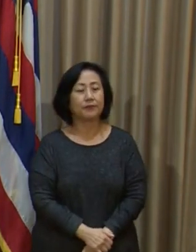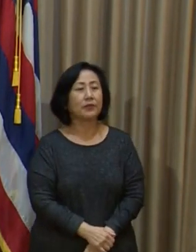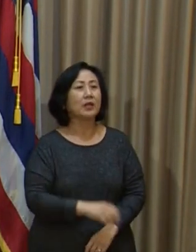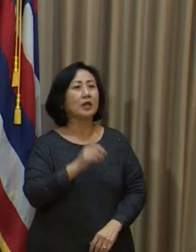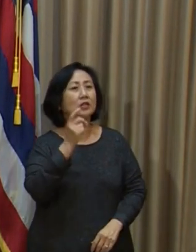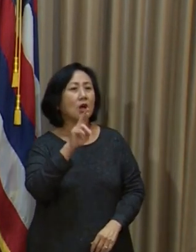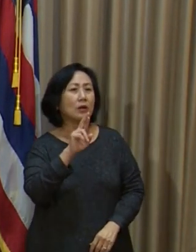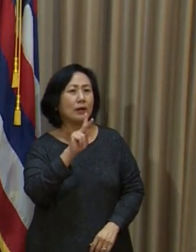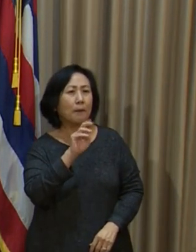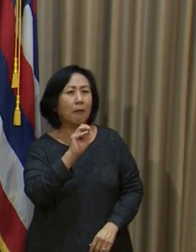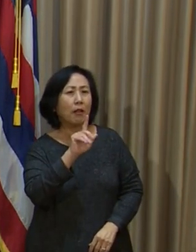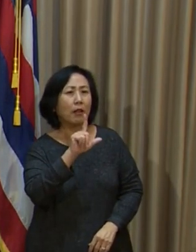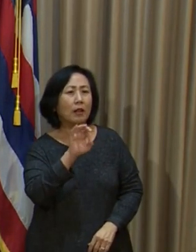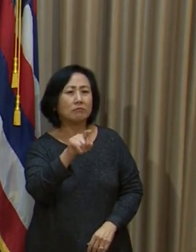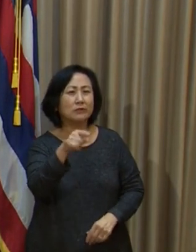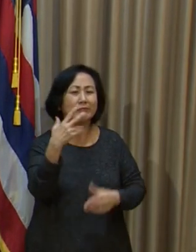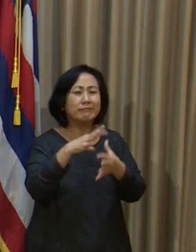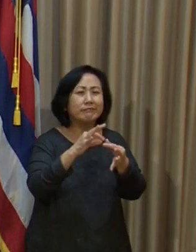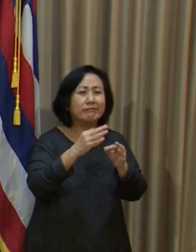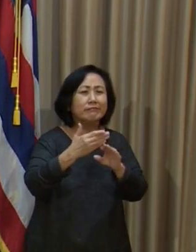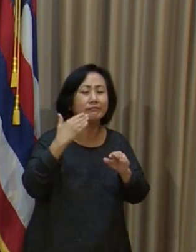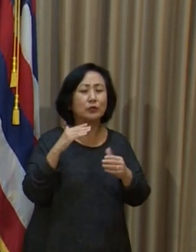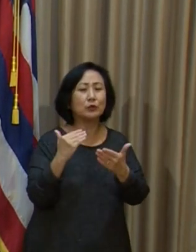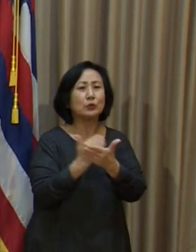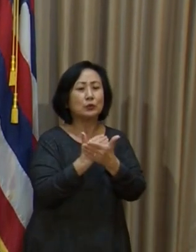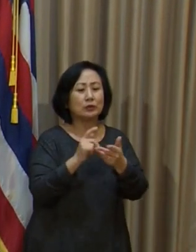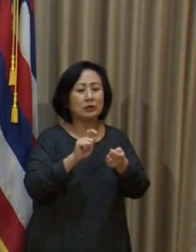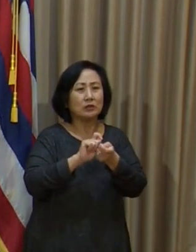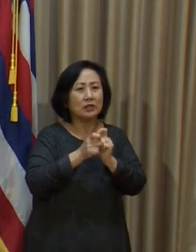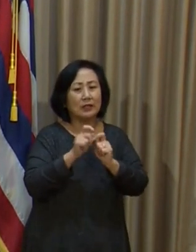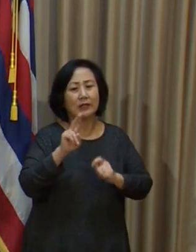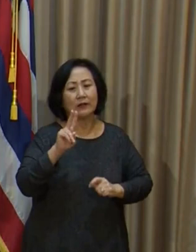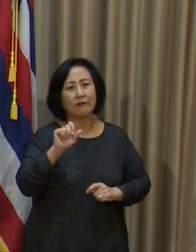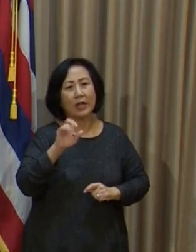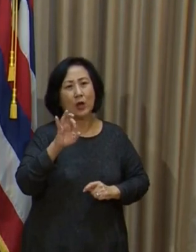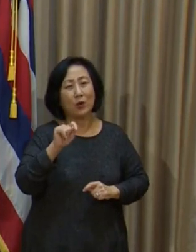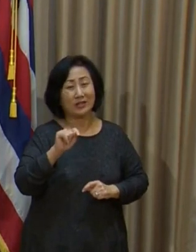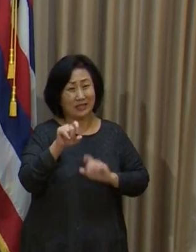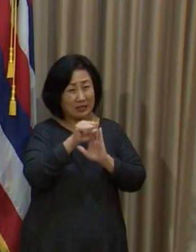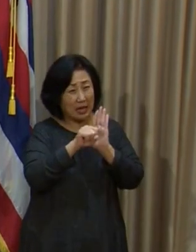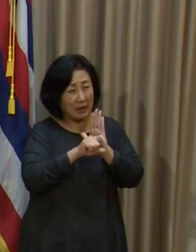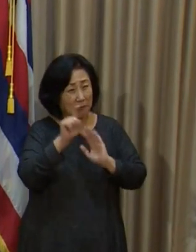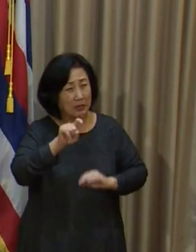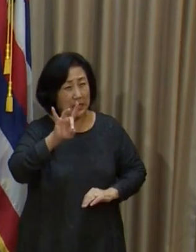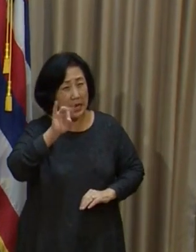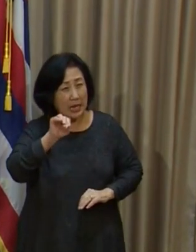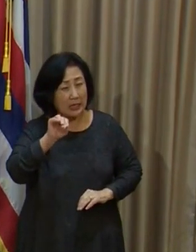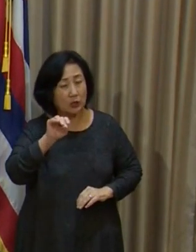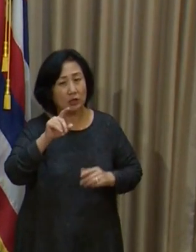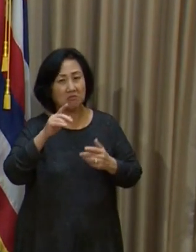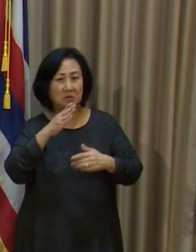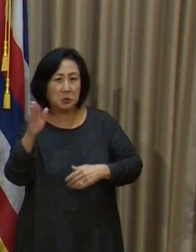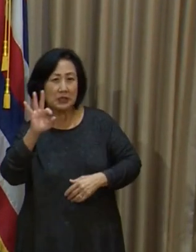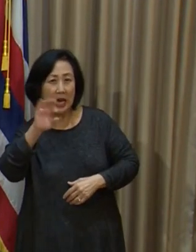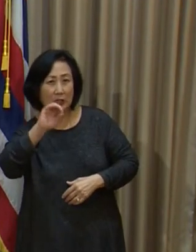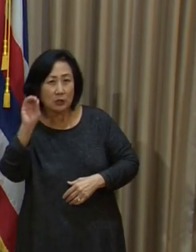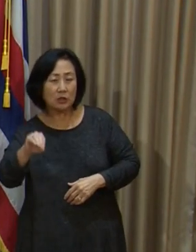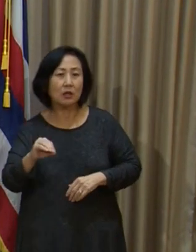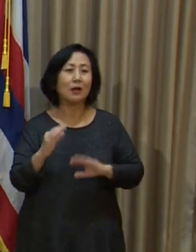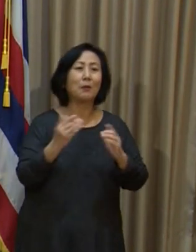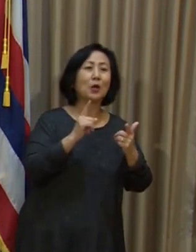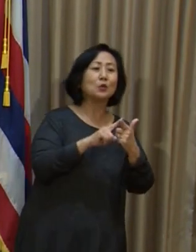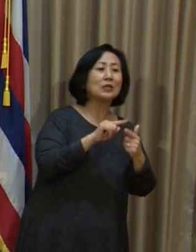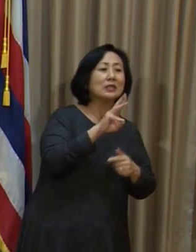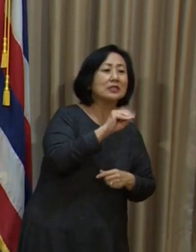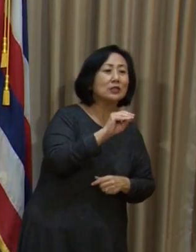Dr. Kimball, you previously said with new variants the state would need to vaccinate 80% to 90% instead of 60% to 70